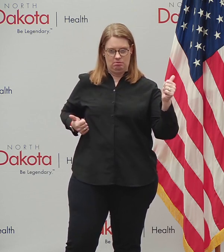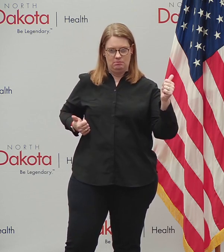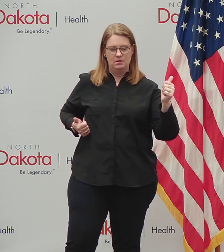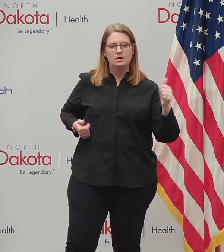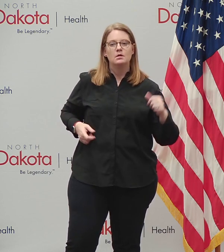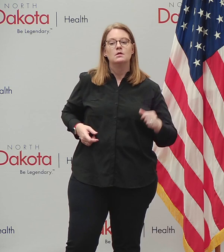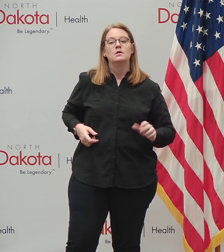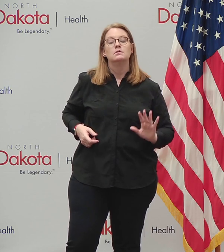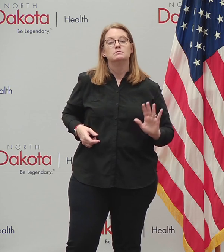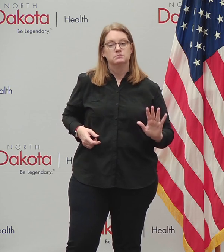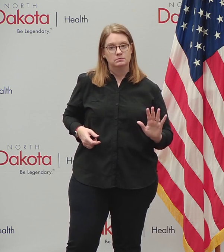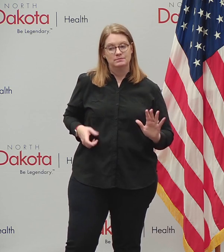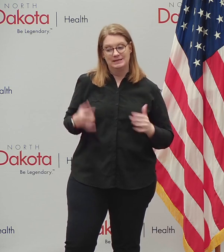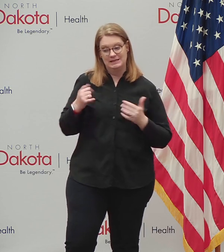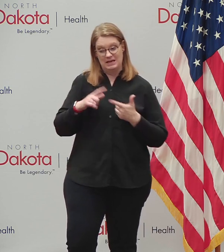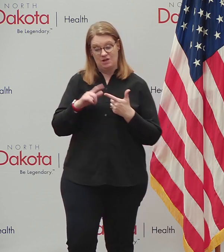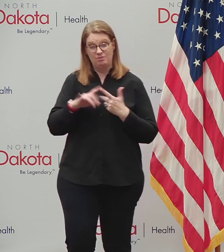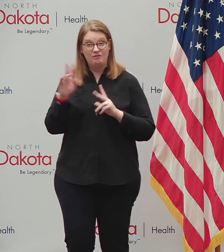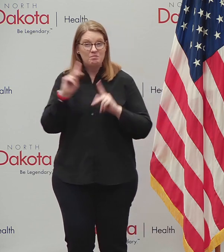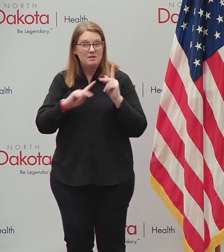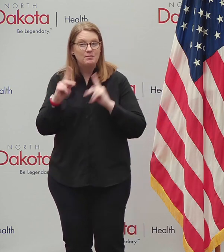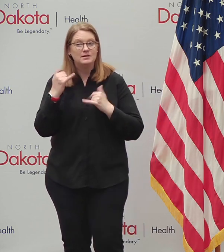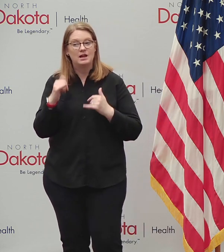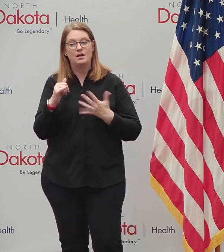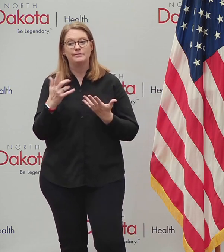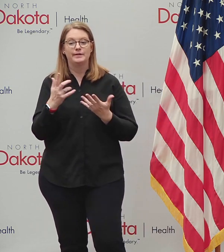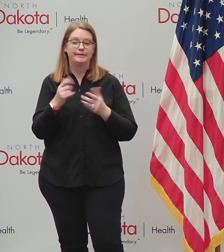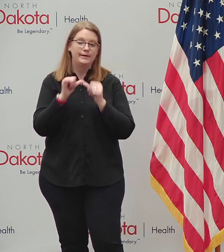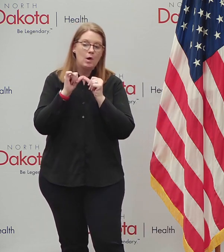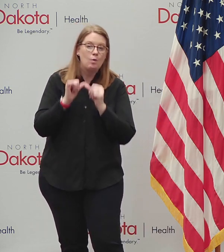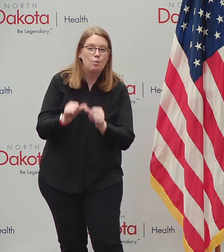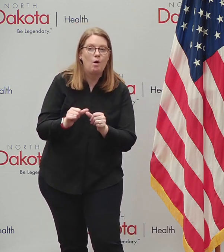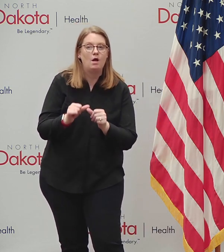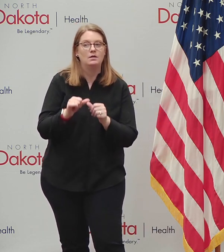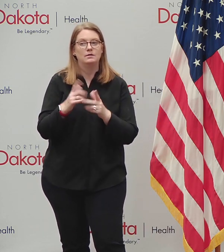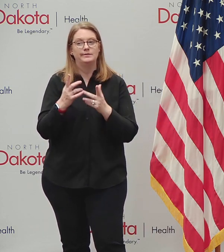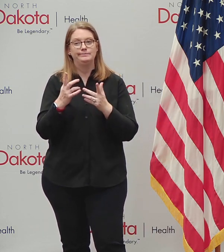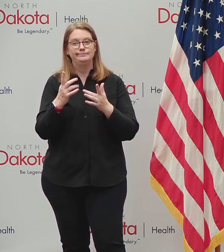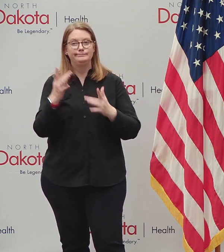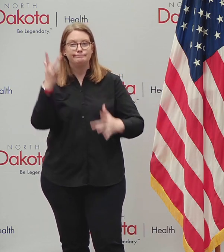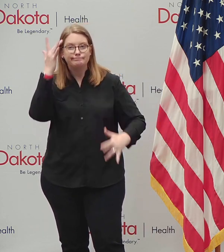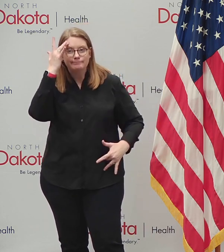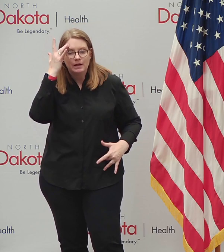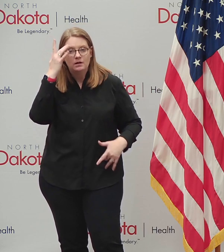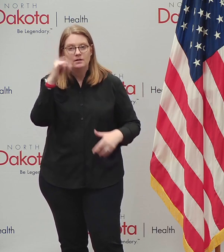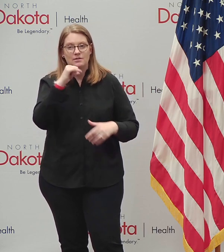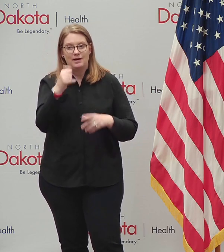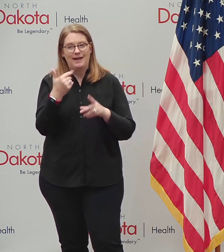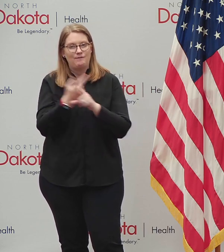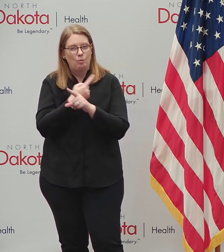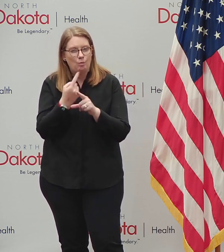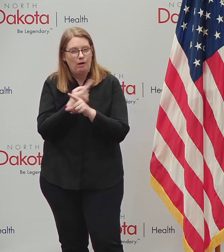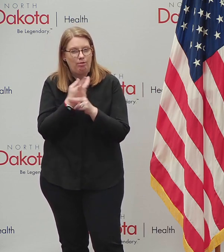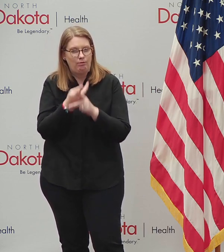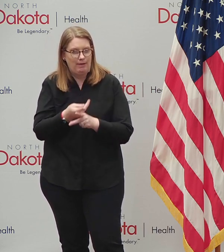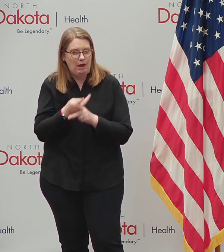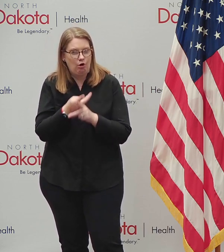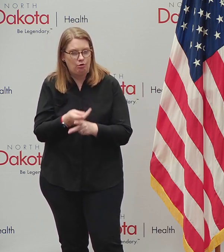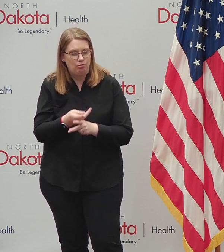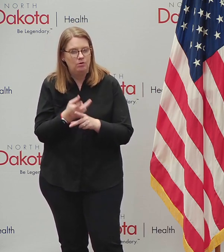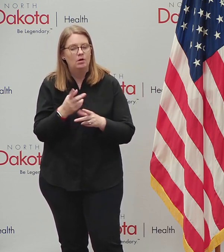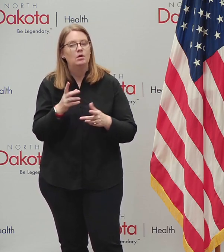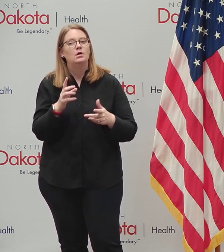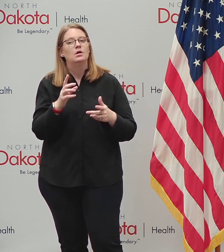who are immunocompromised or have chronic conditions that are not seeking regular care. And they're not